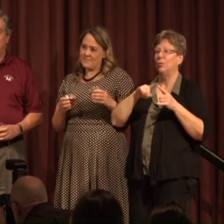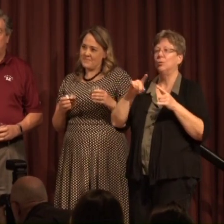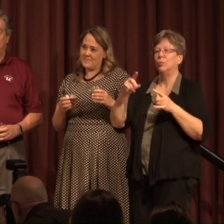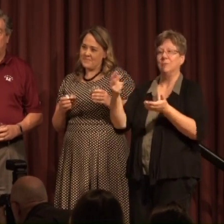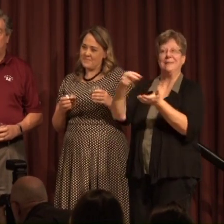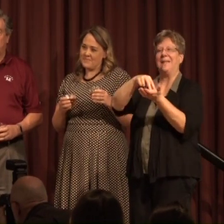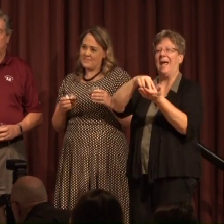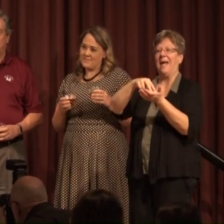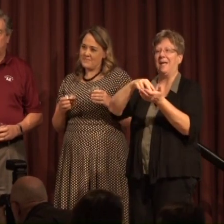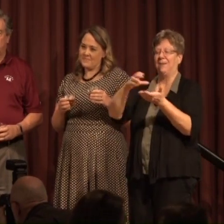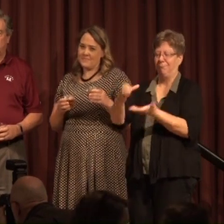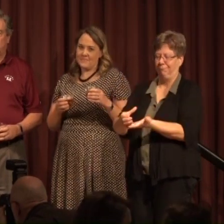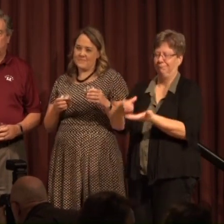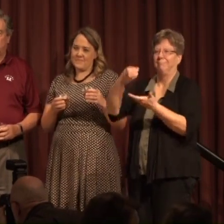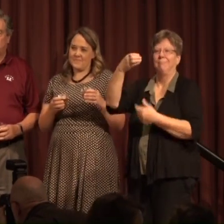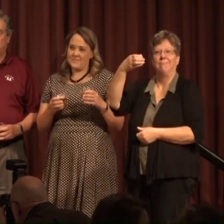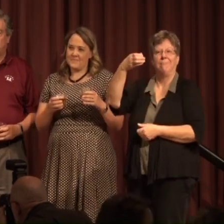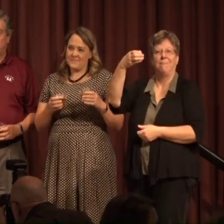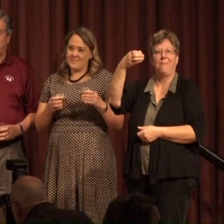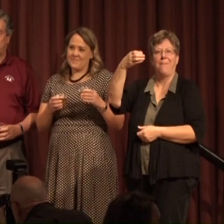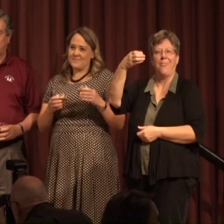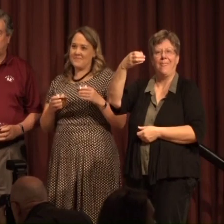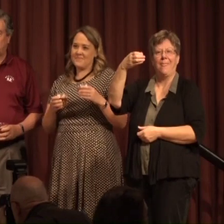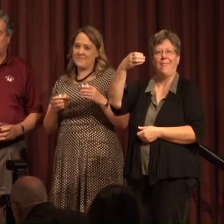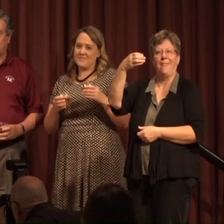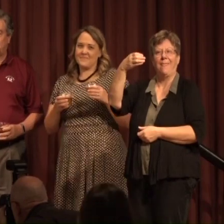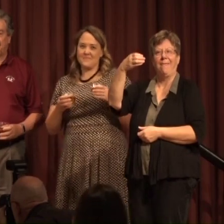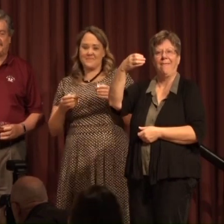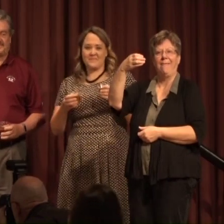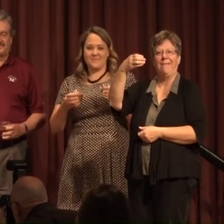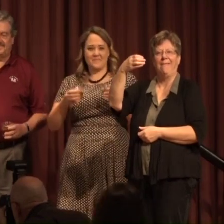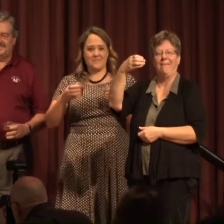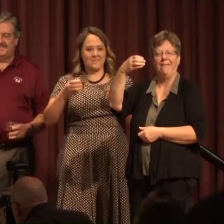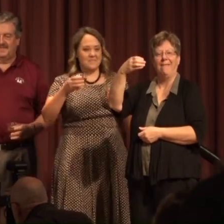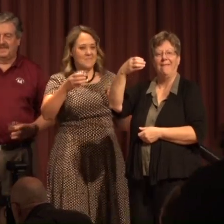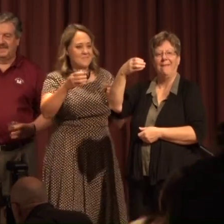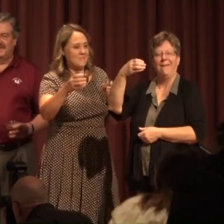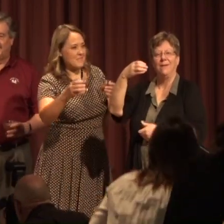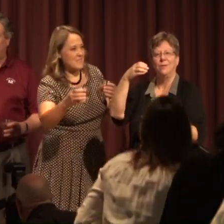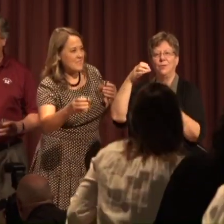stand and raise a glass To this level of excellence and research